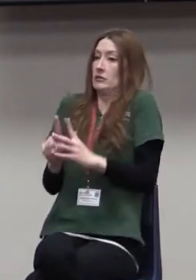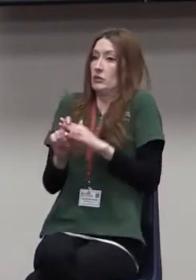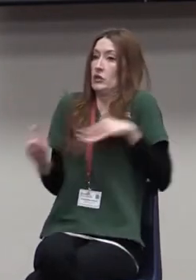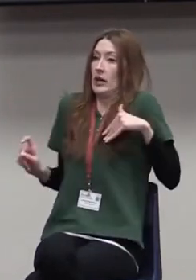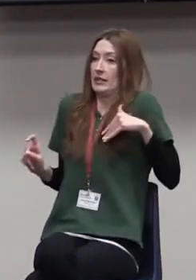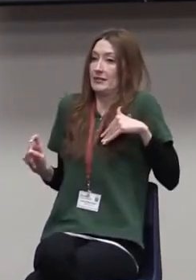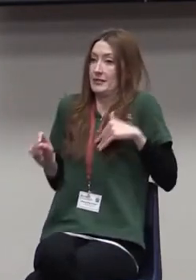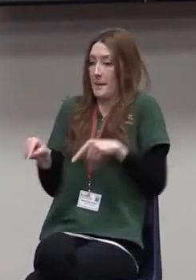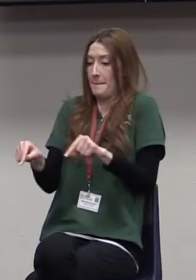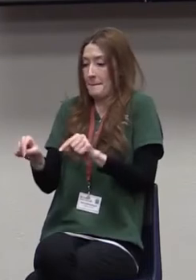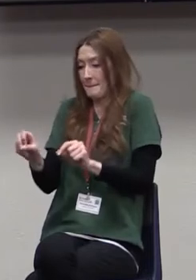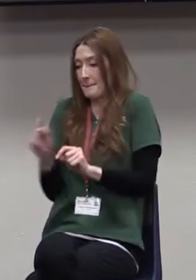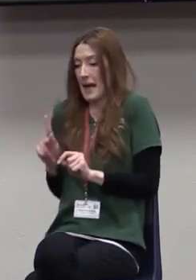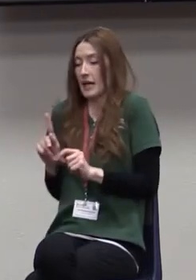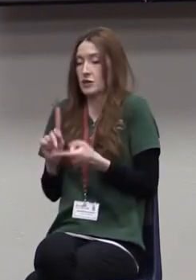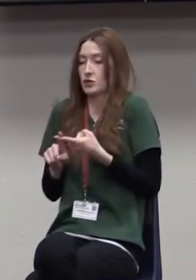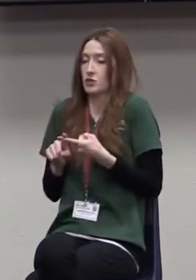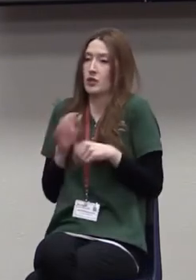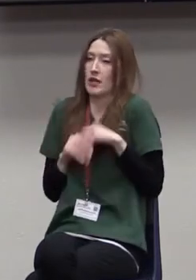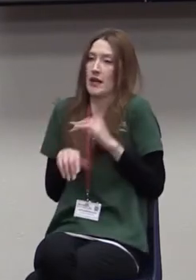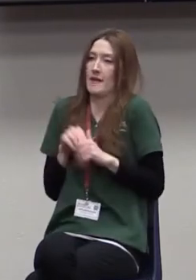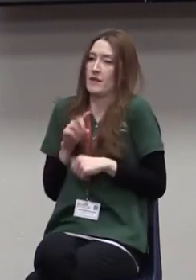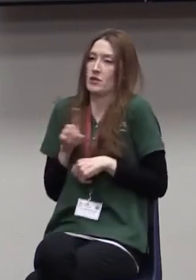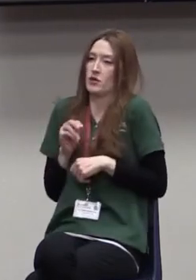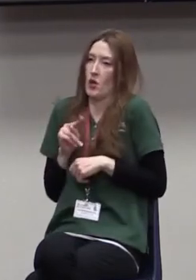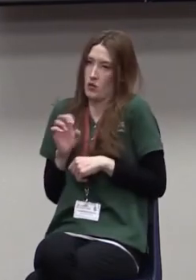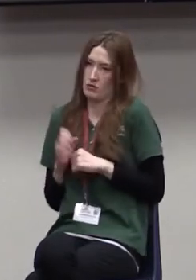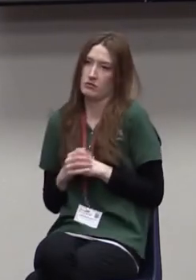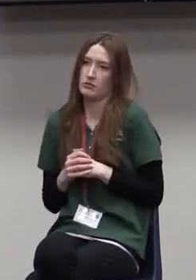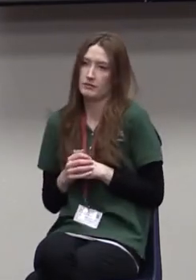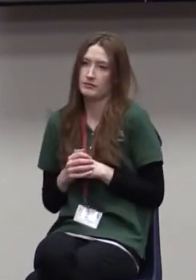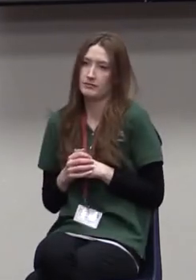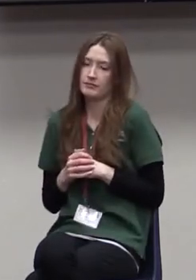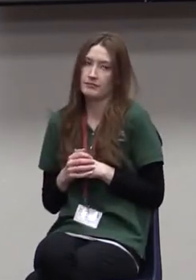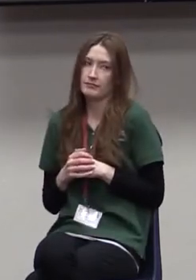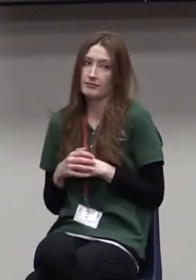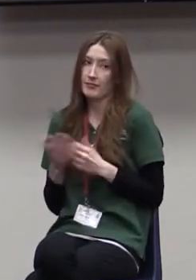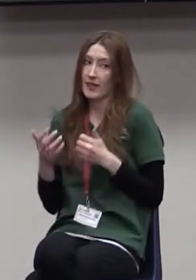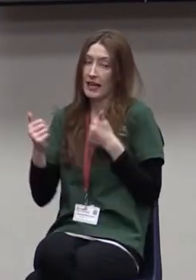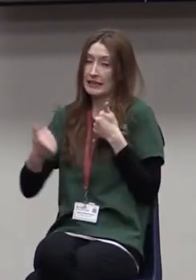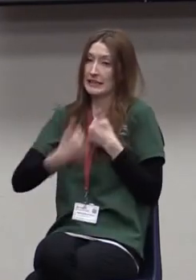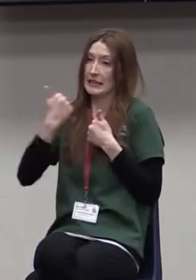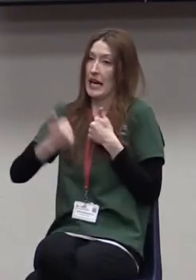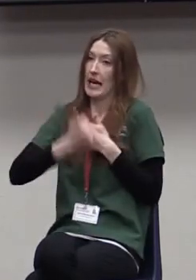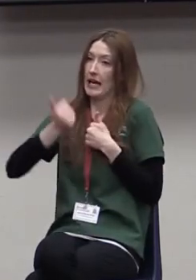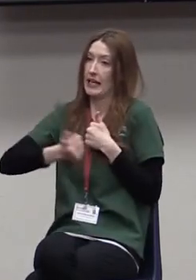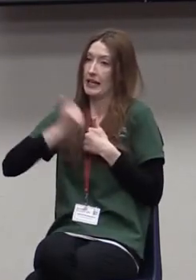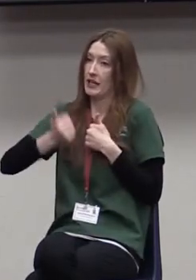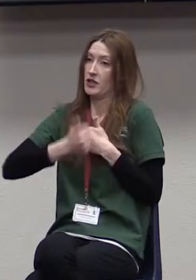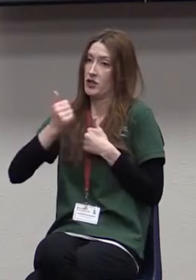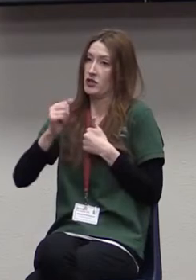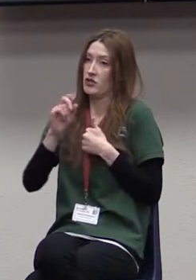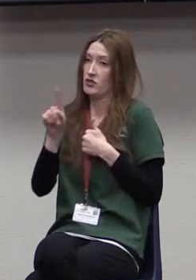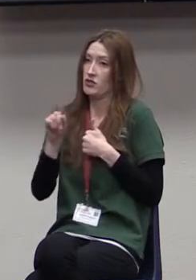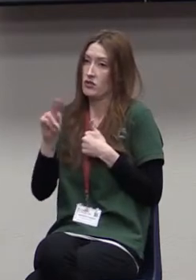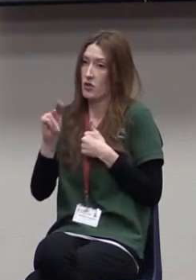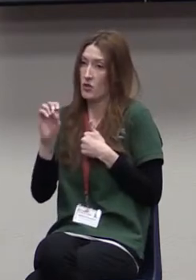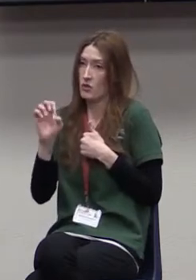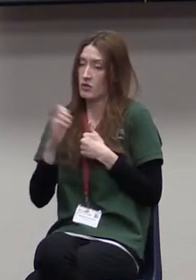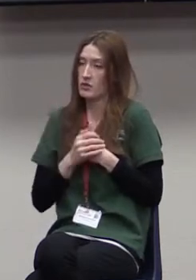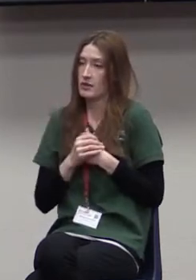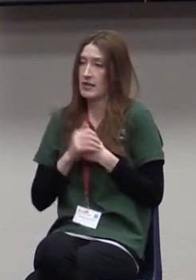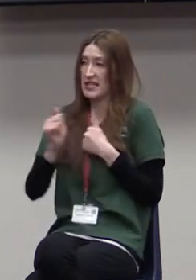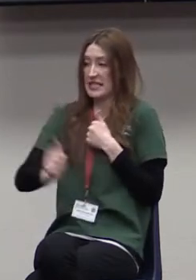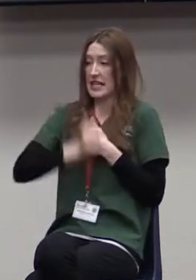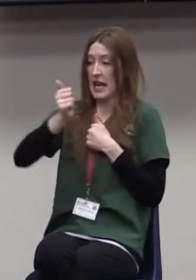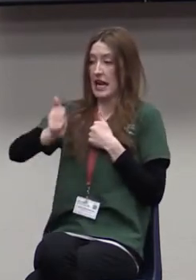And this one is challenging. And it is getting into the danger zone. I put the danger zone at the bottom. And